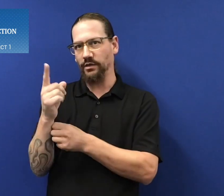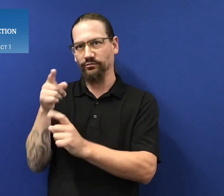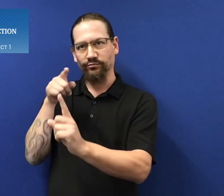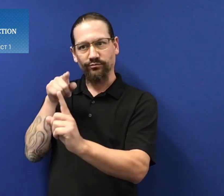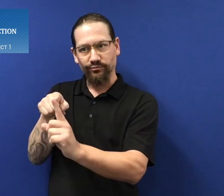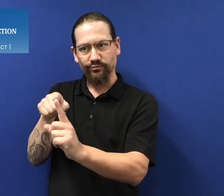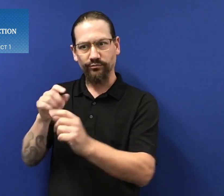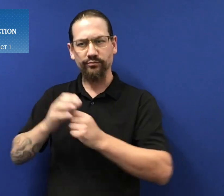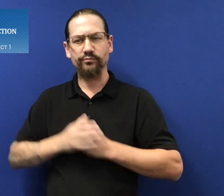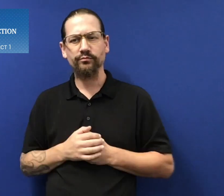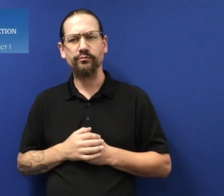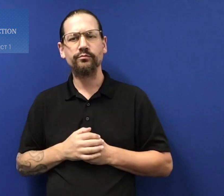District 1.